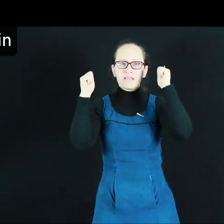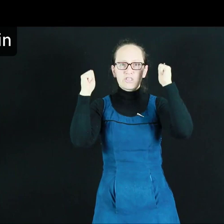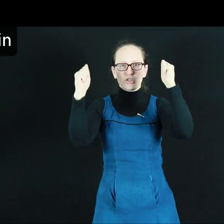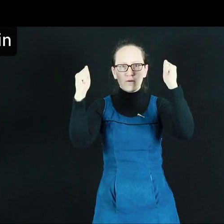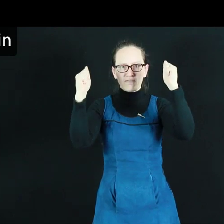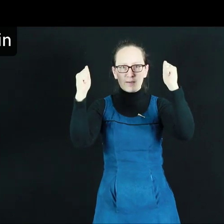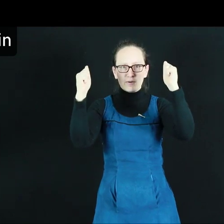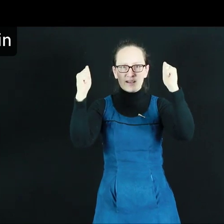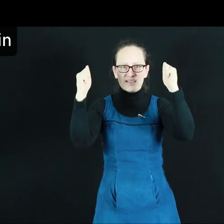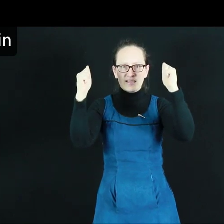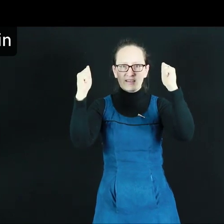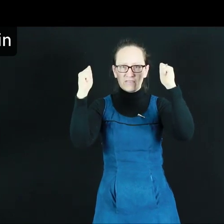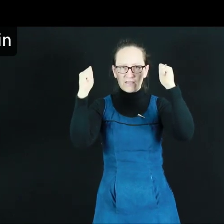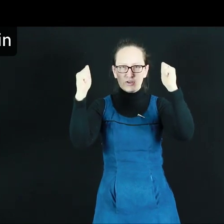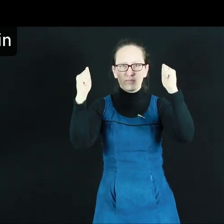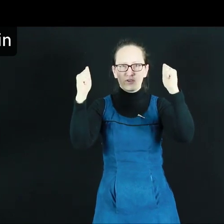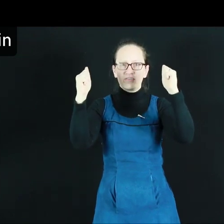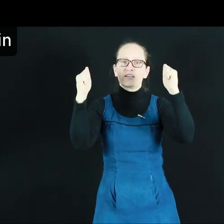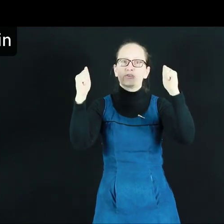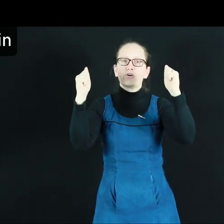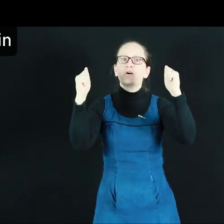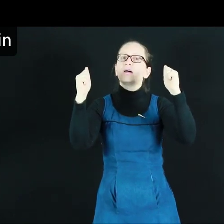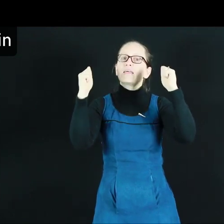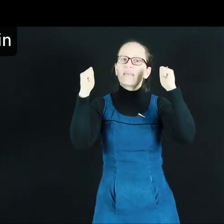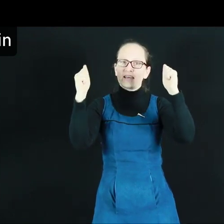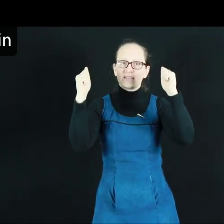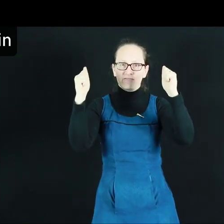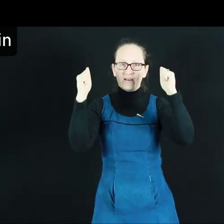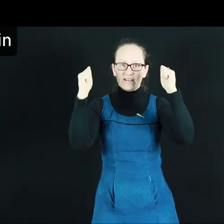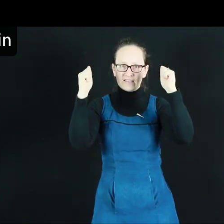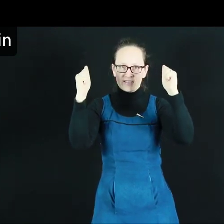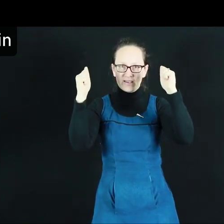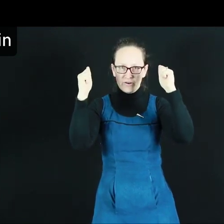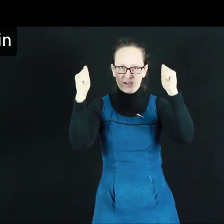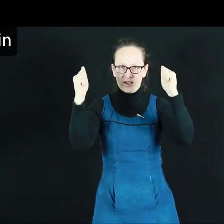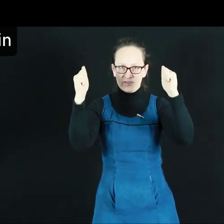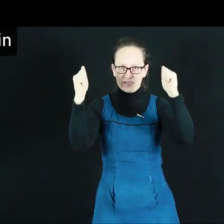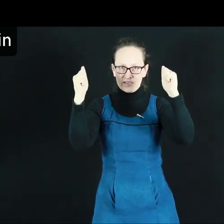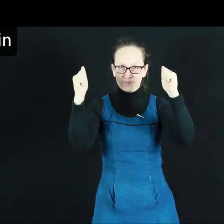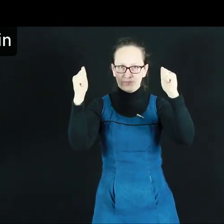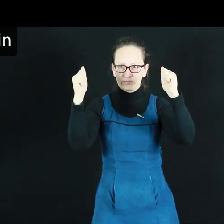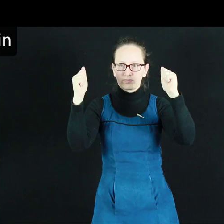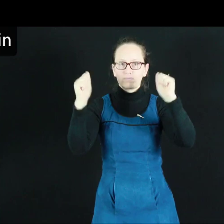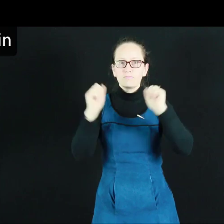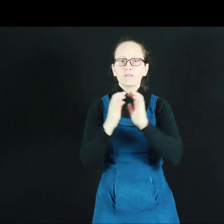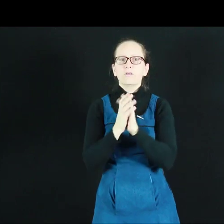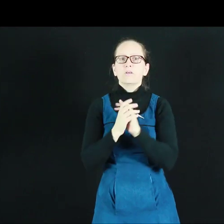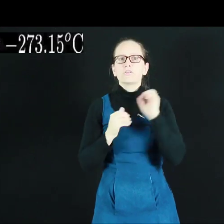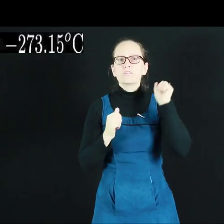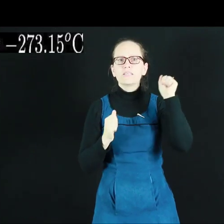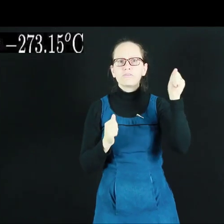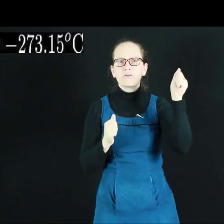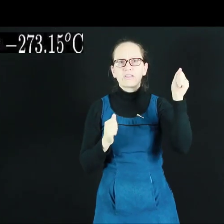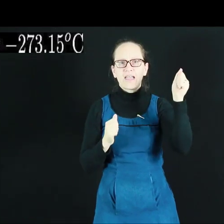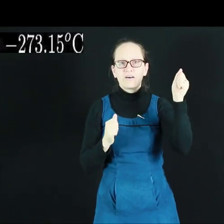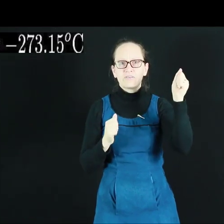they stop vibrating, if they're not moving at all, that's defined as zero Kelvins. So zero Kelvin